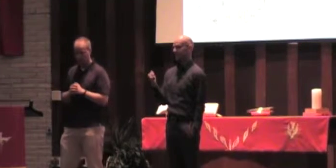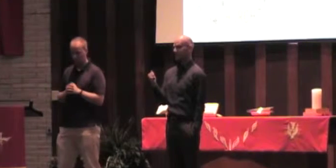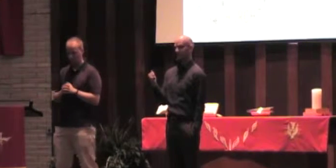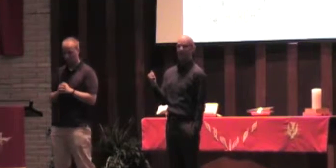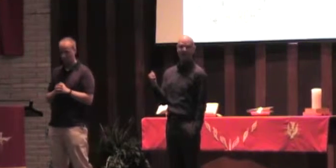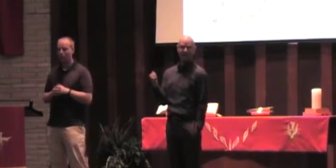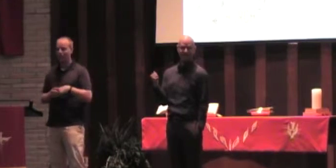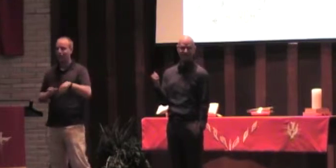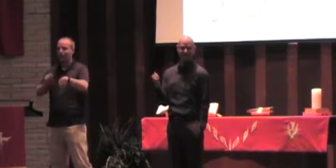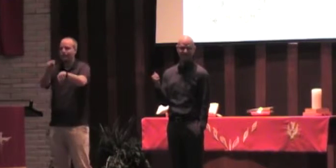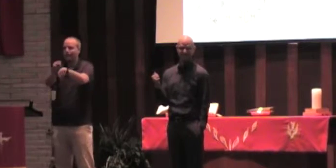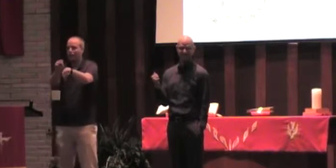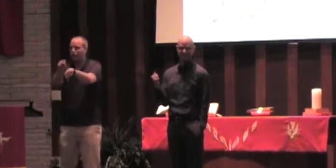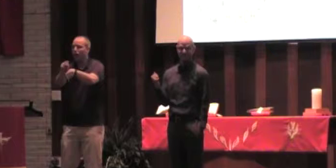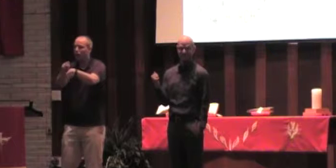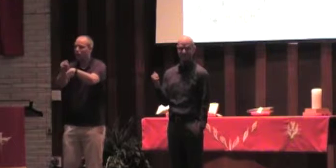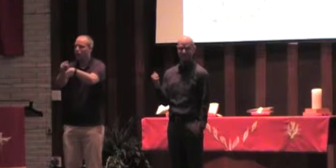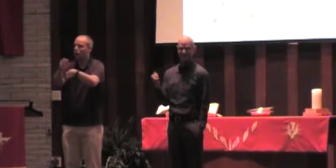It was the synagogue.